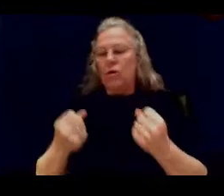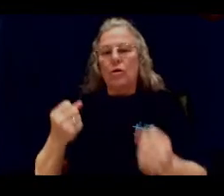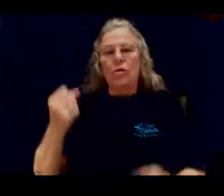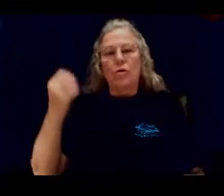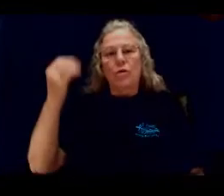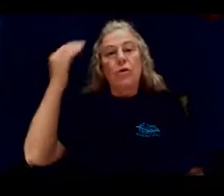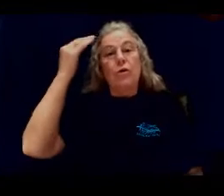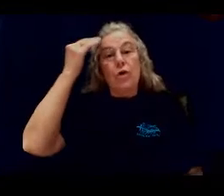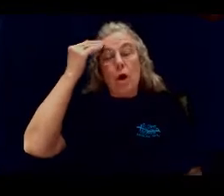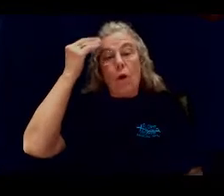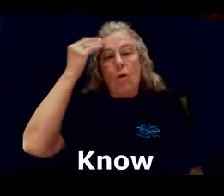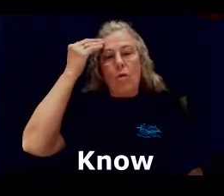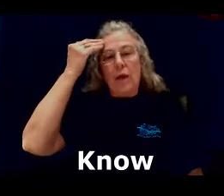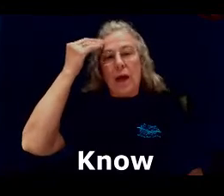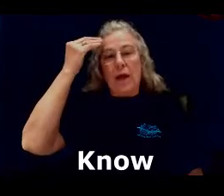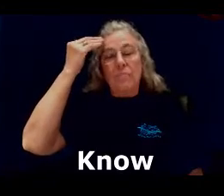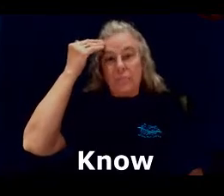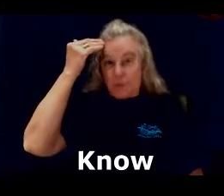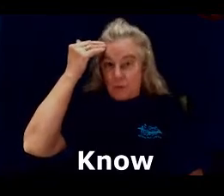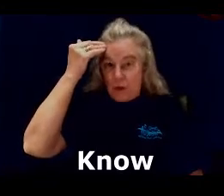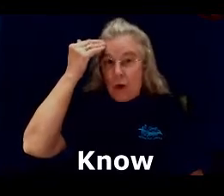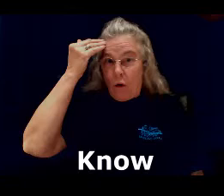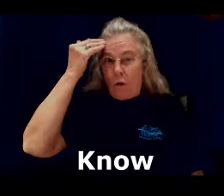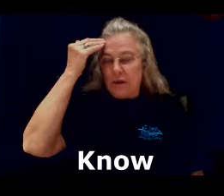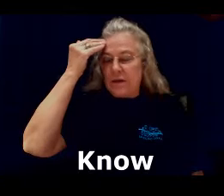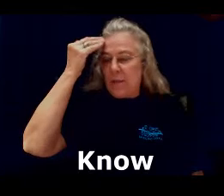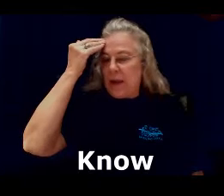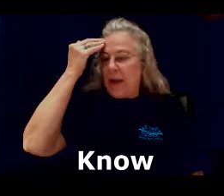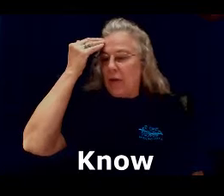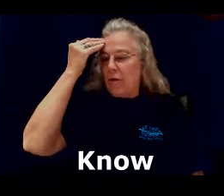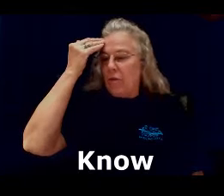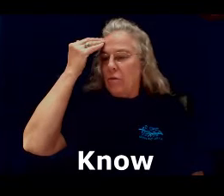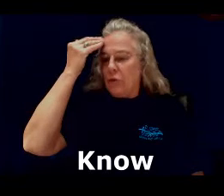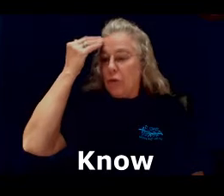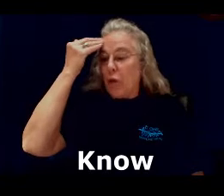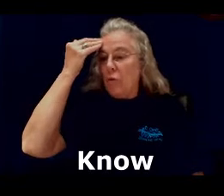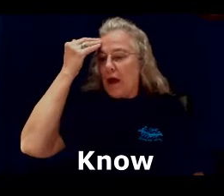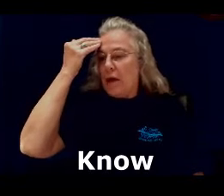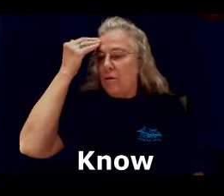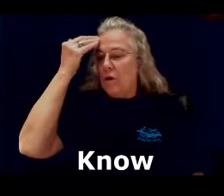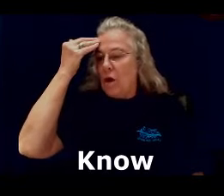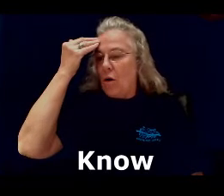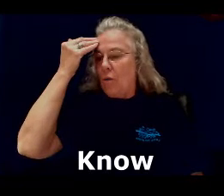Lord, you know. Okay. So, know is up here. You know that. Know.